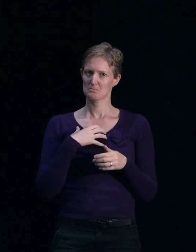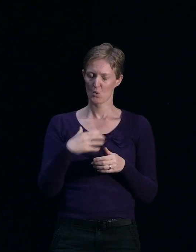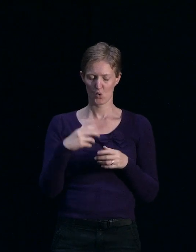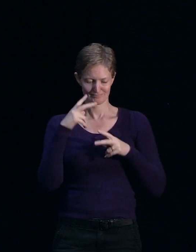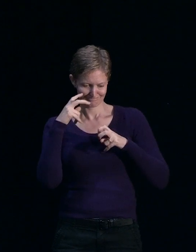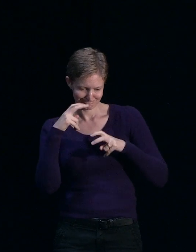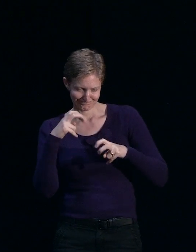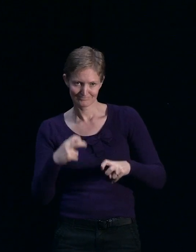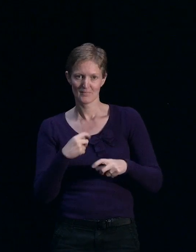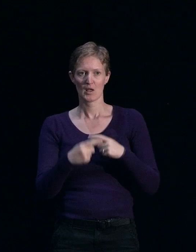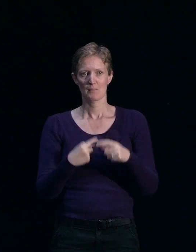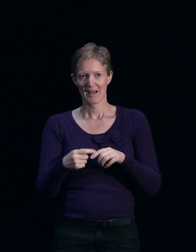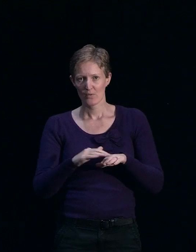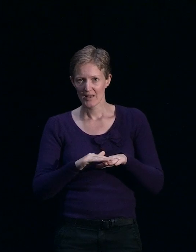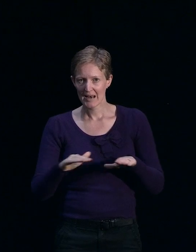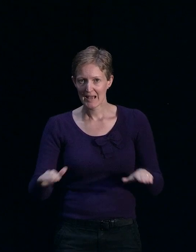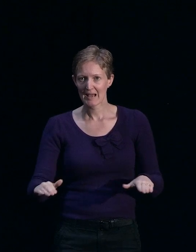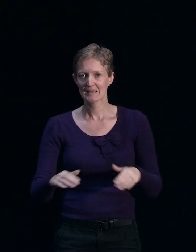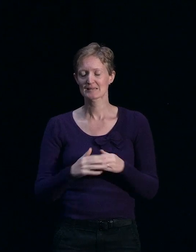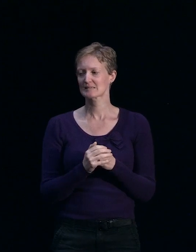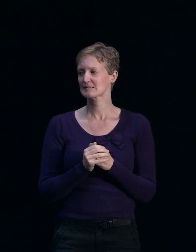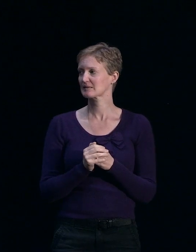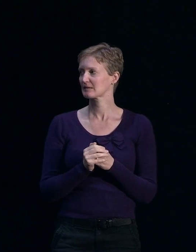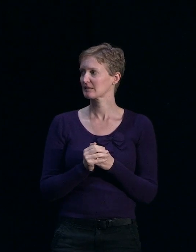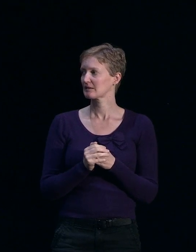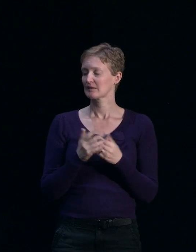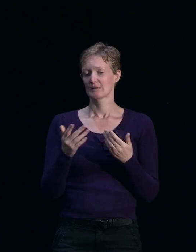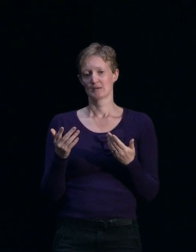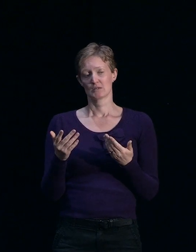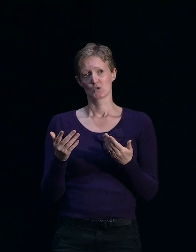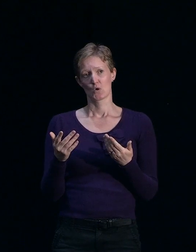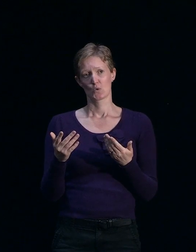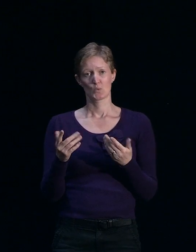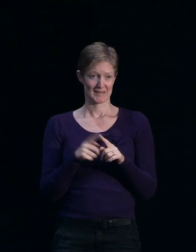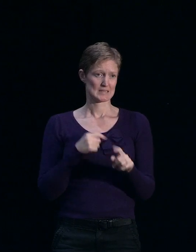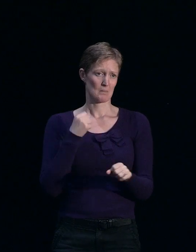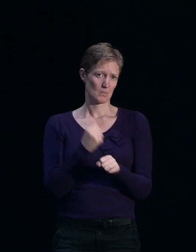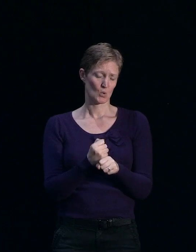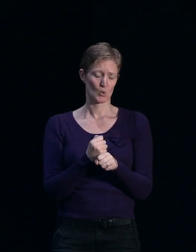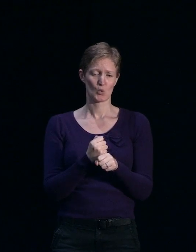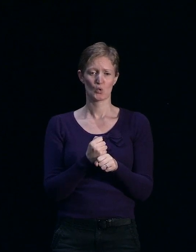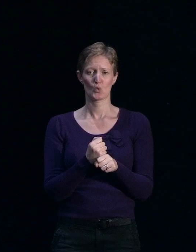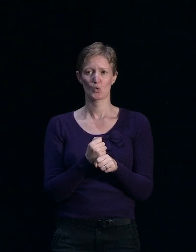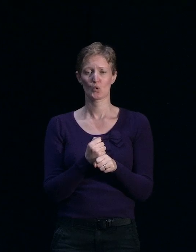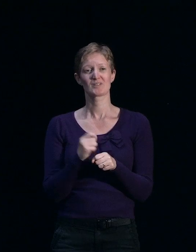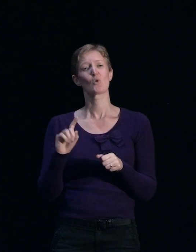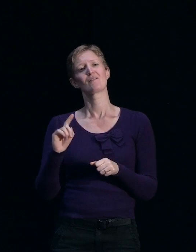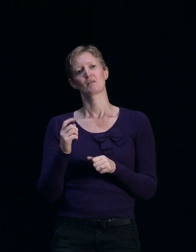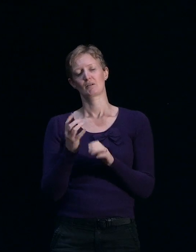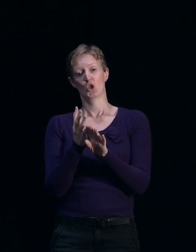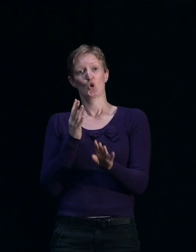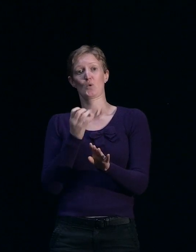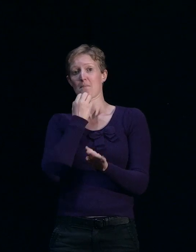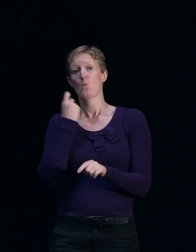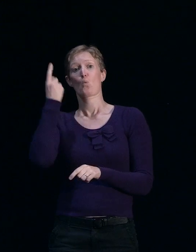reporting that you do. So for example, TC3. So for example, vulnerable customers followed by your TC1,